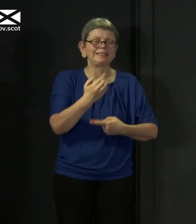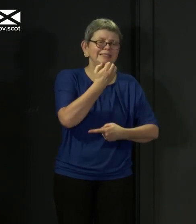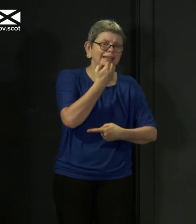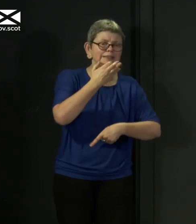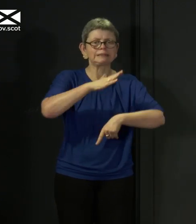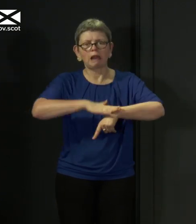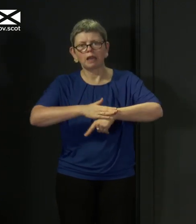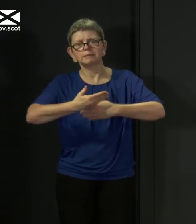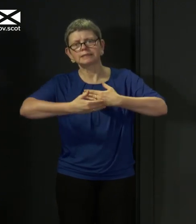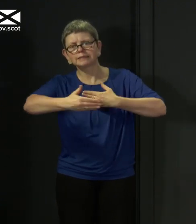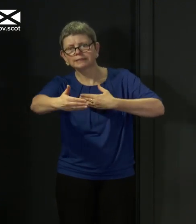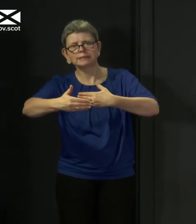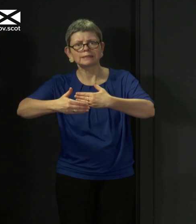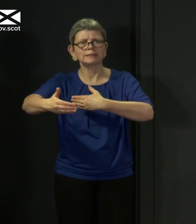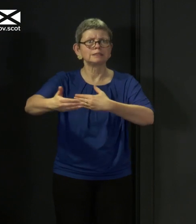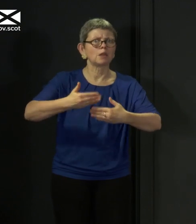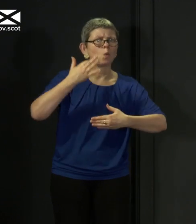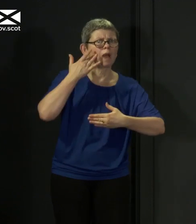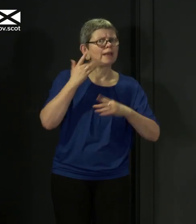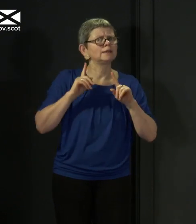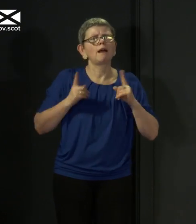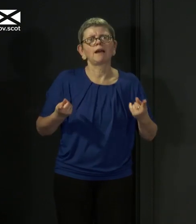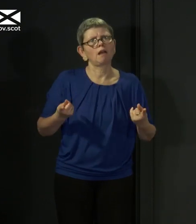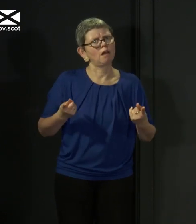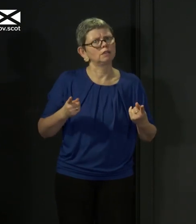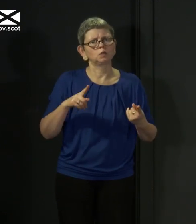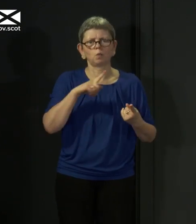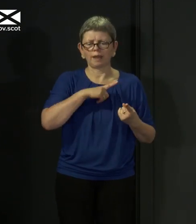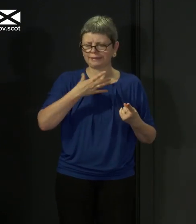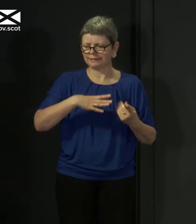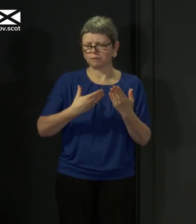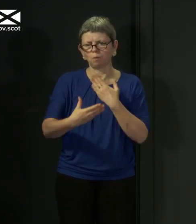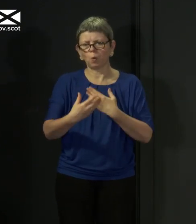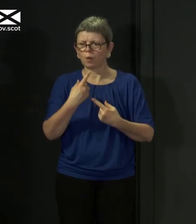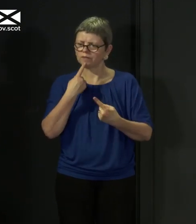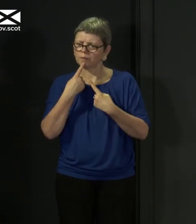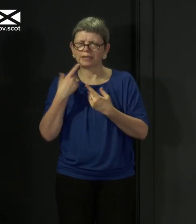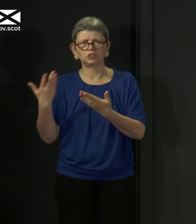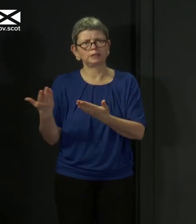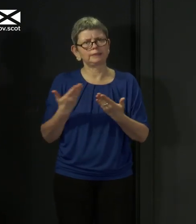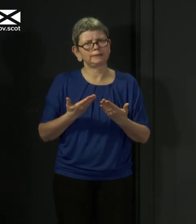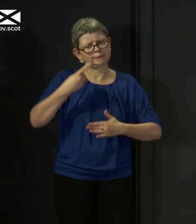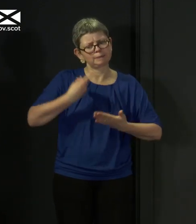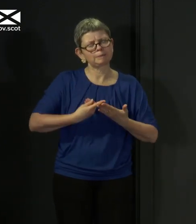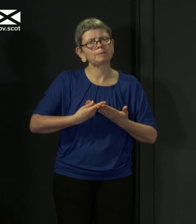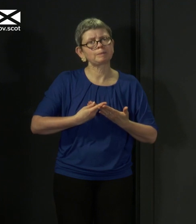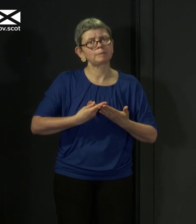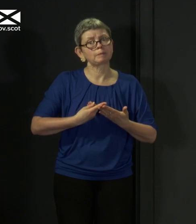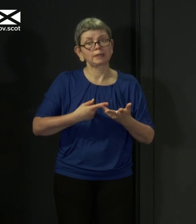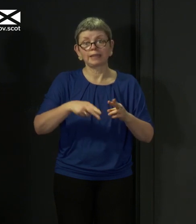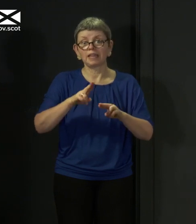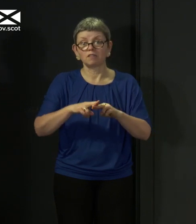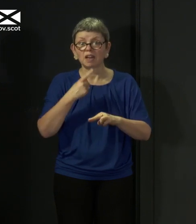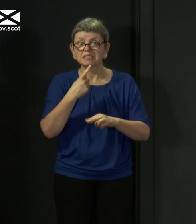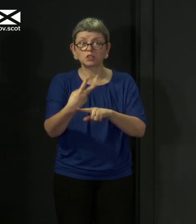timescales on things before we are able to do that confidently and properly. So, you know, if I said something a couple of weeks ago on this or